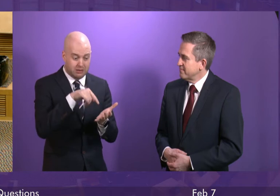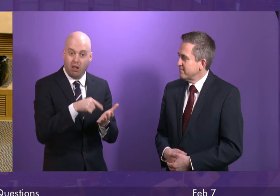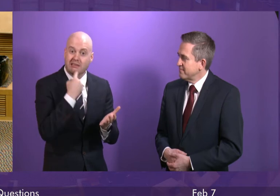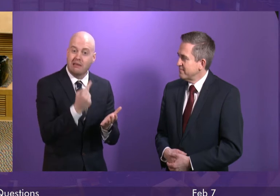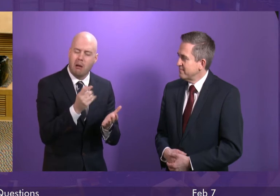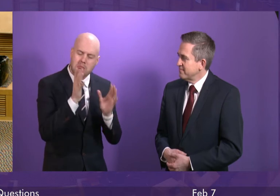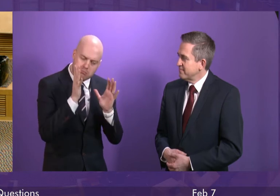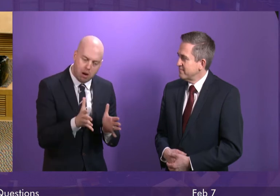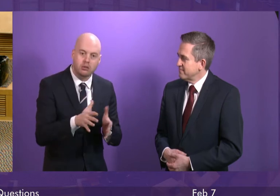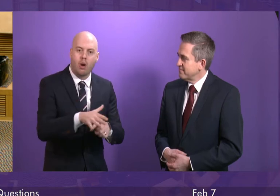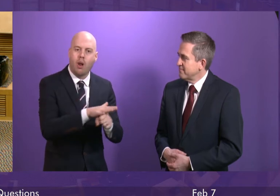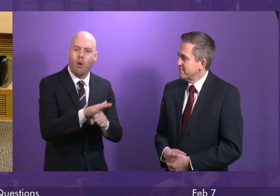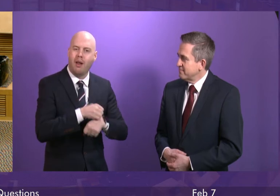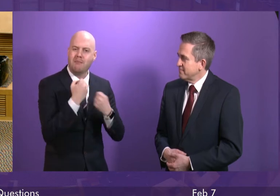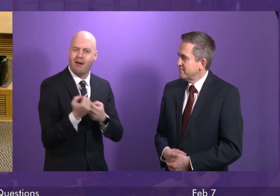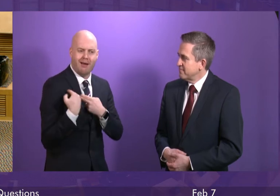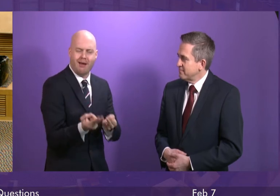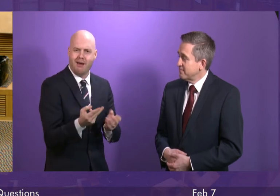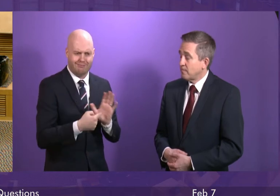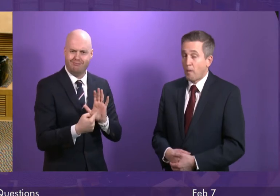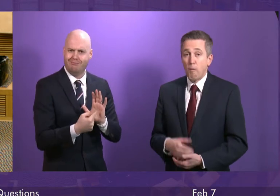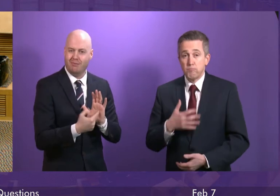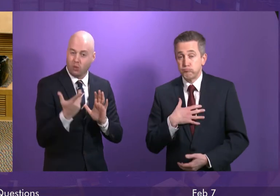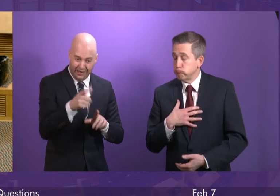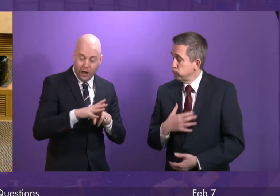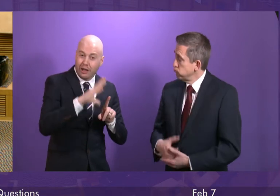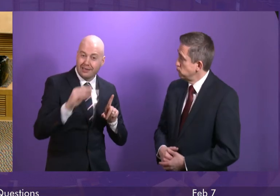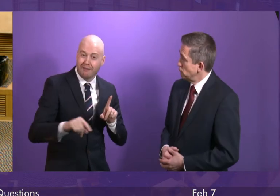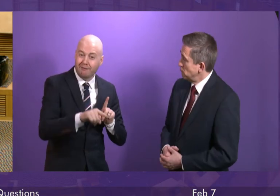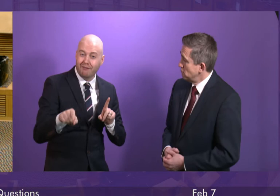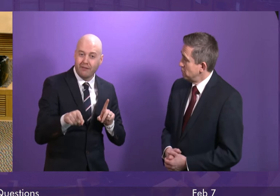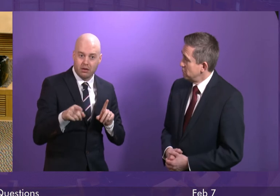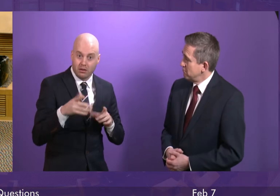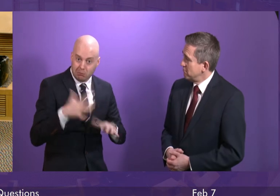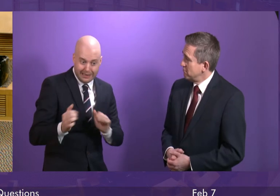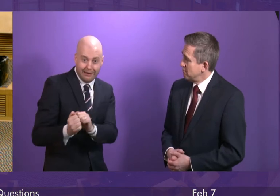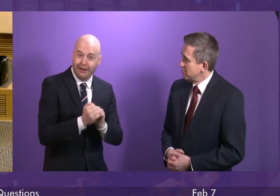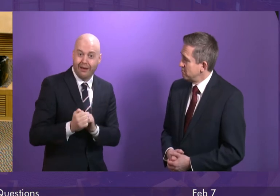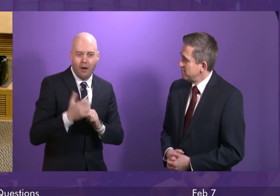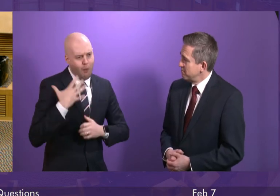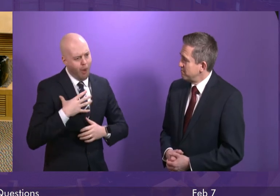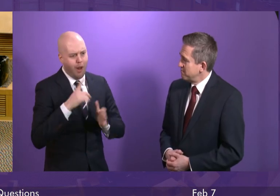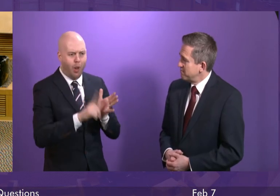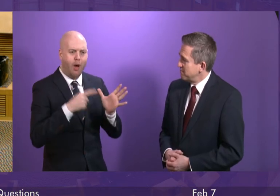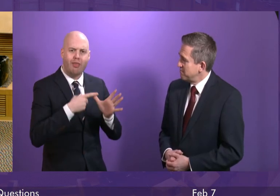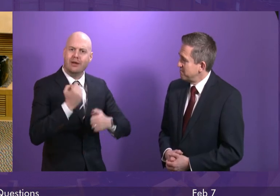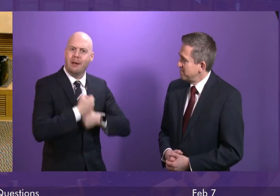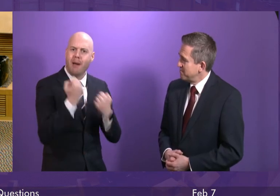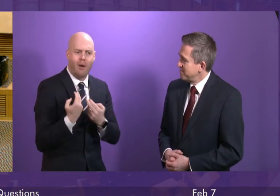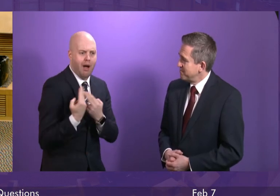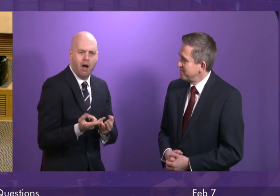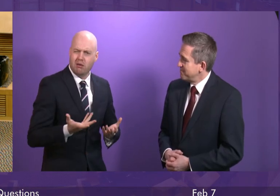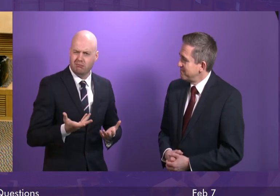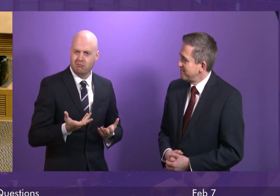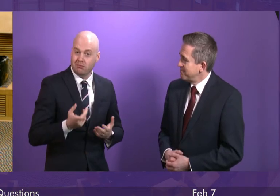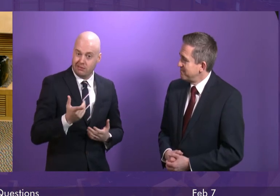for localism. So the Conservatives have been full scared behind empowering local authorities. If that